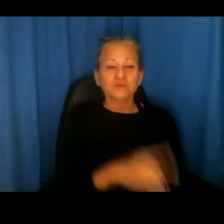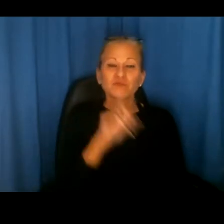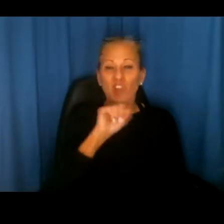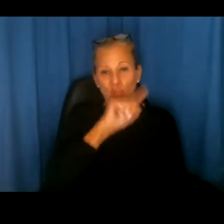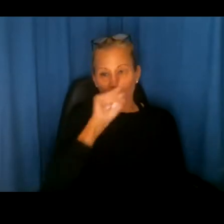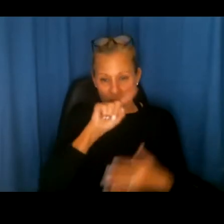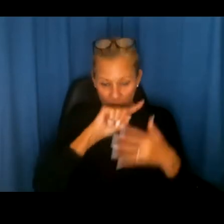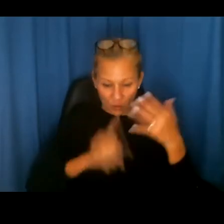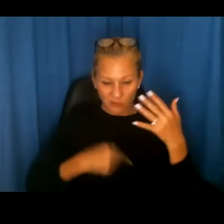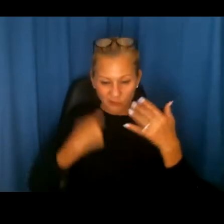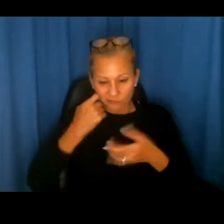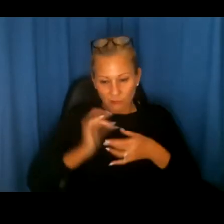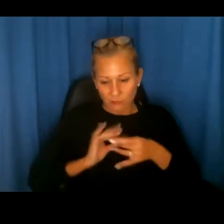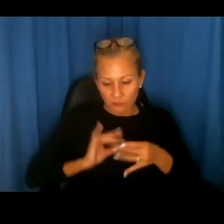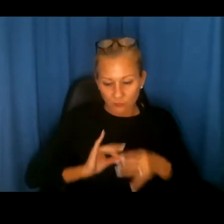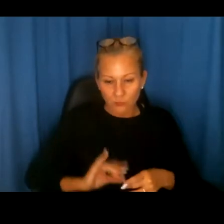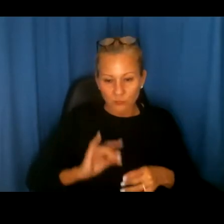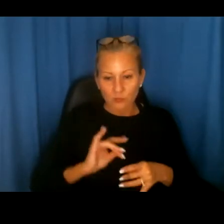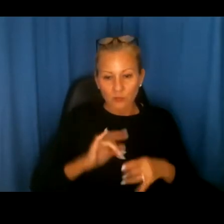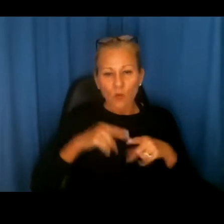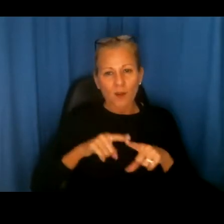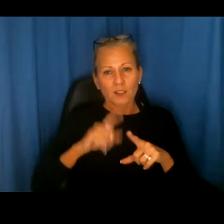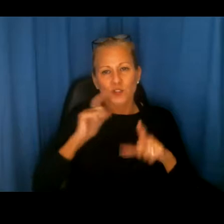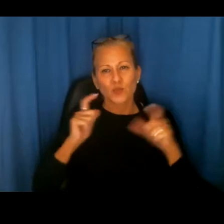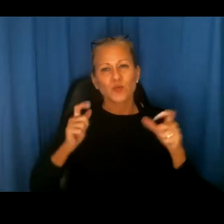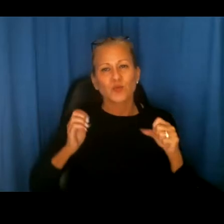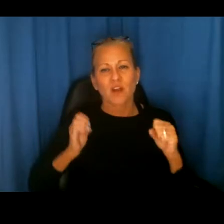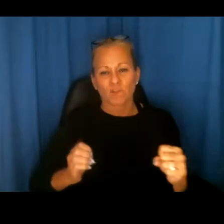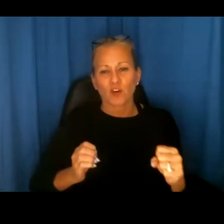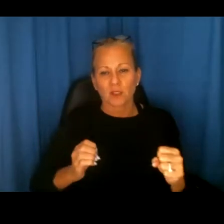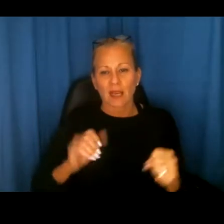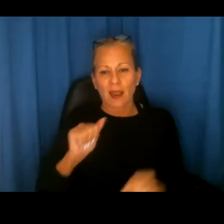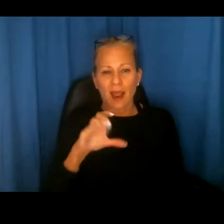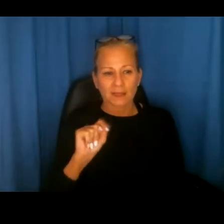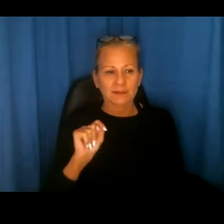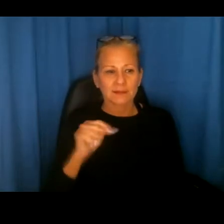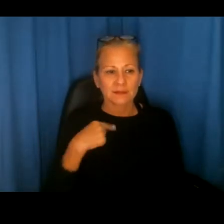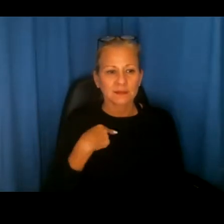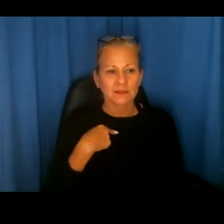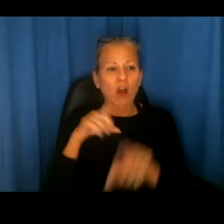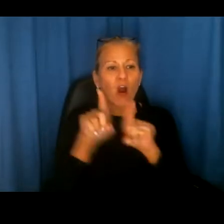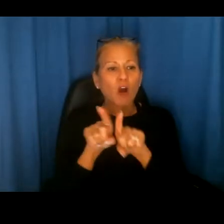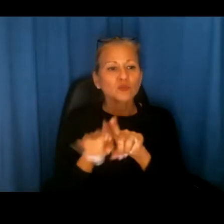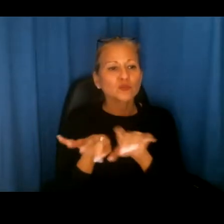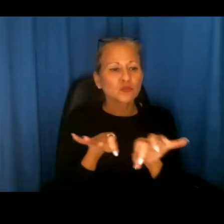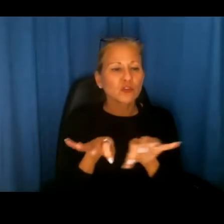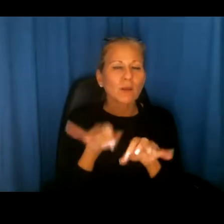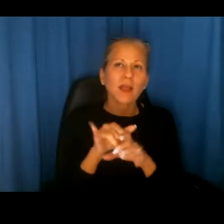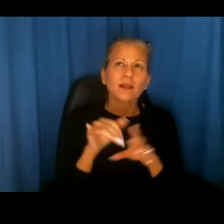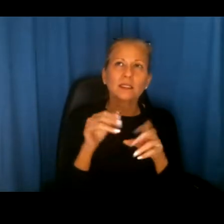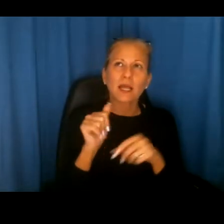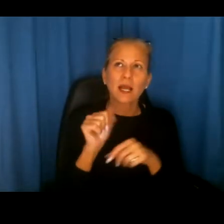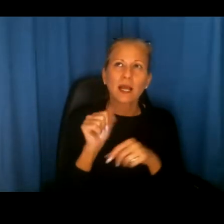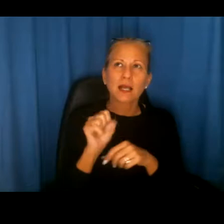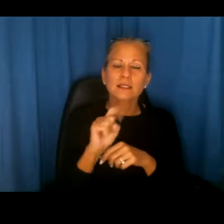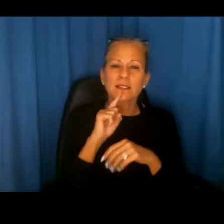sort of, you know, while this is a huge effort, uh, act, um, I also describe that as the bare